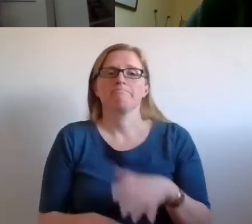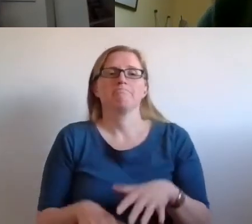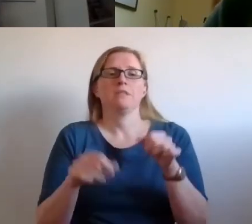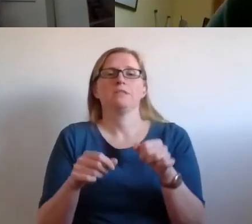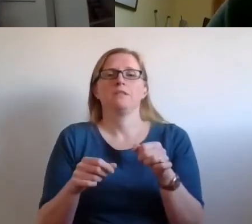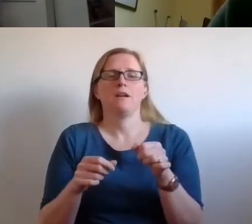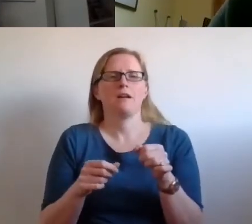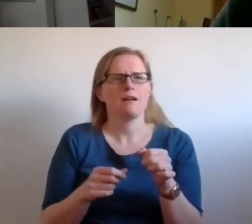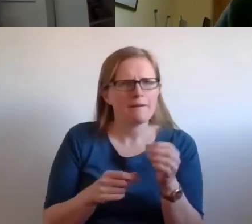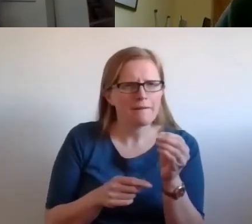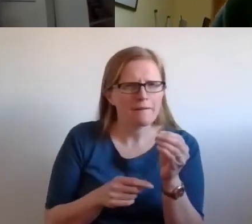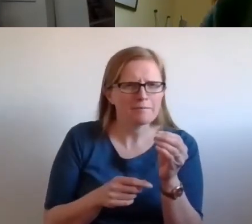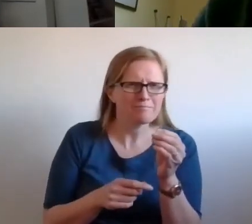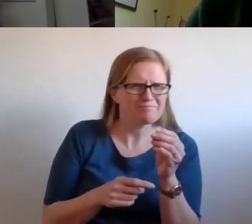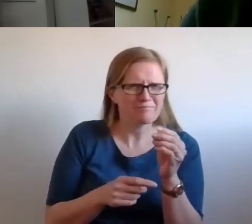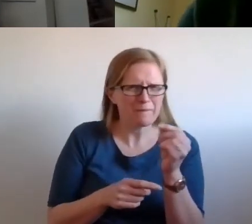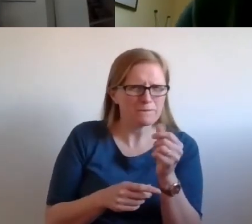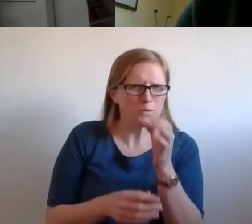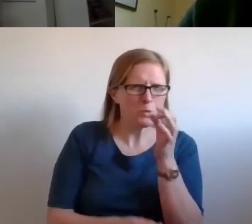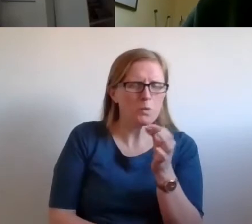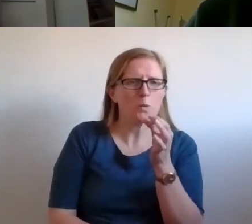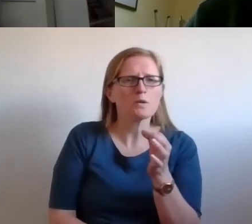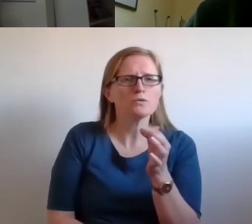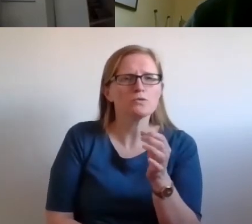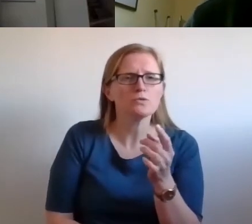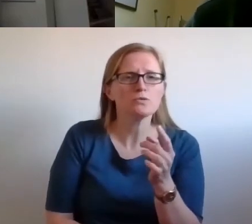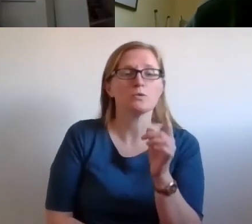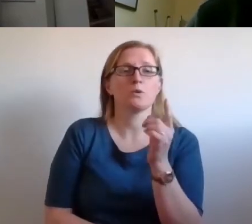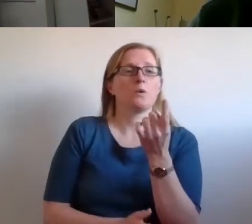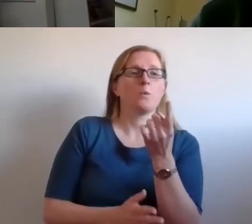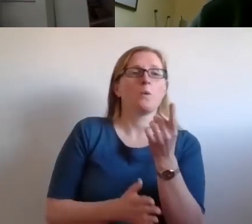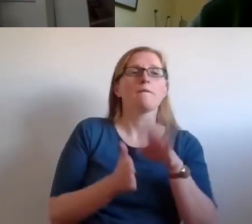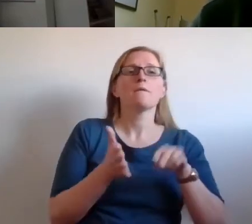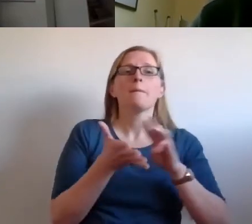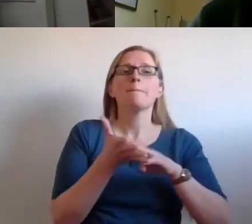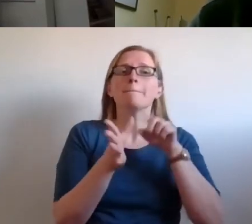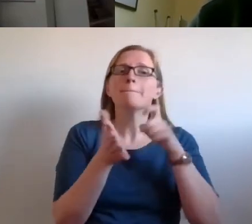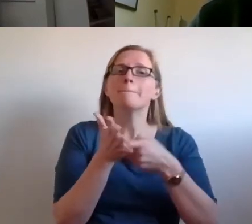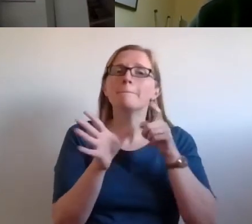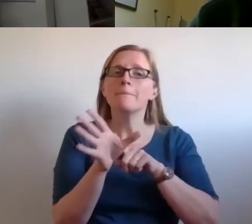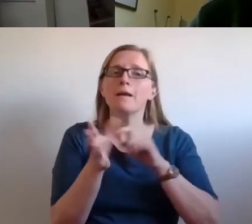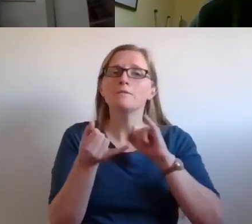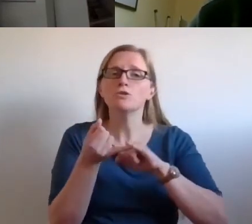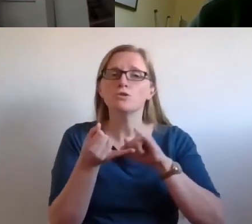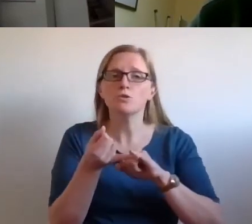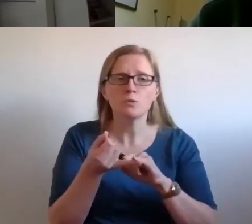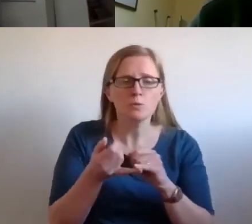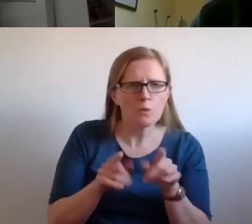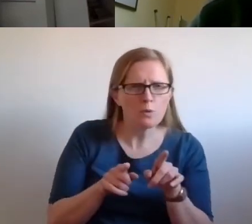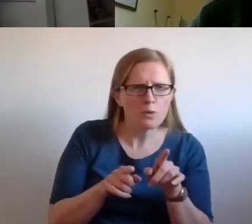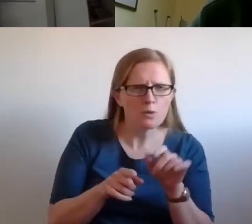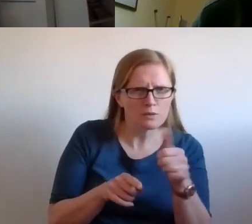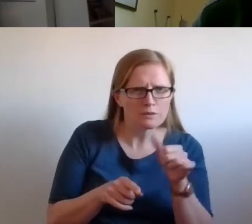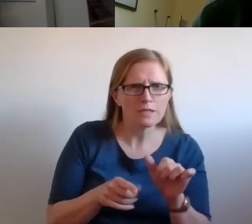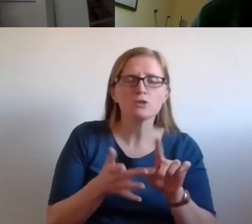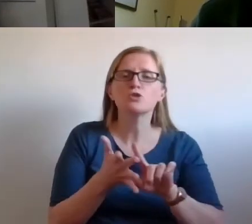there's a couple of questions from the one from Mary Sherwood and one from Joe Michelli. So thank you both for those questions,